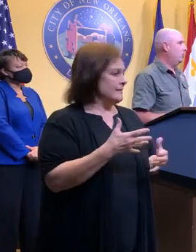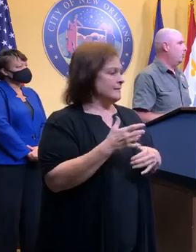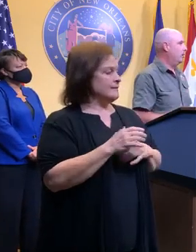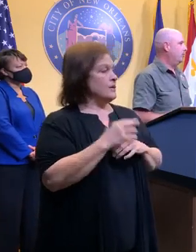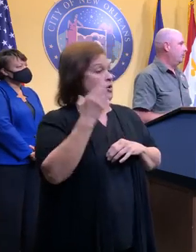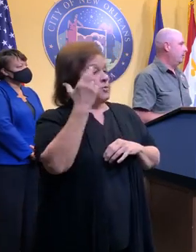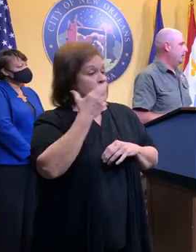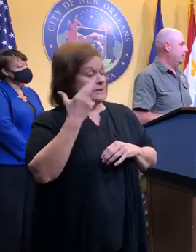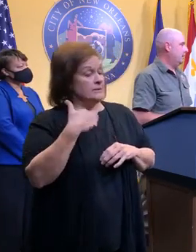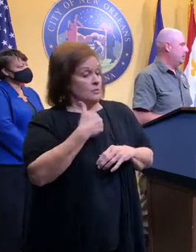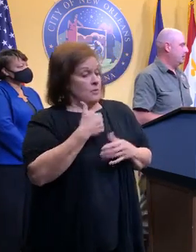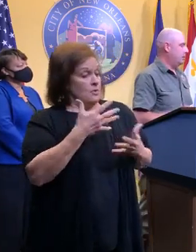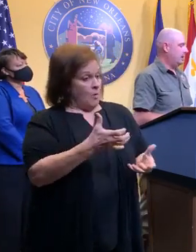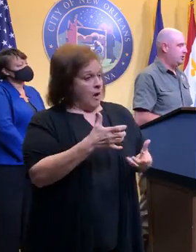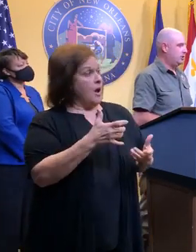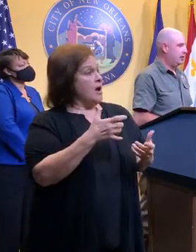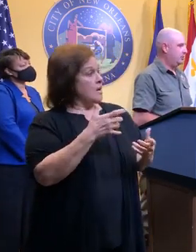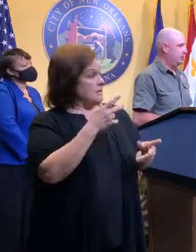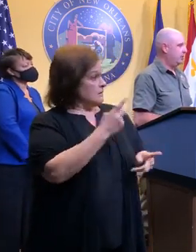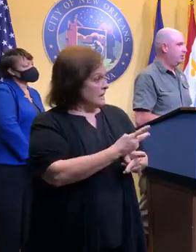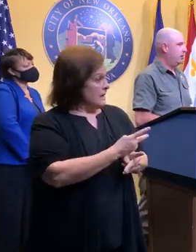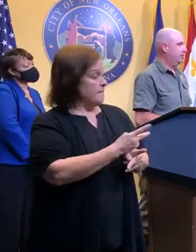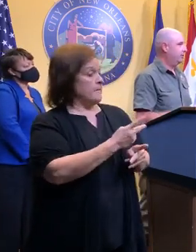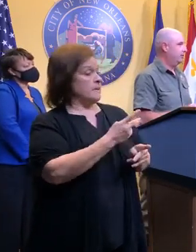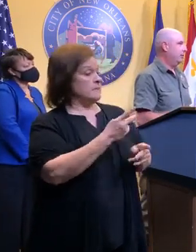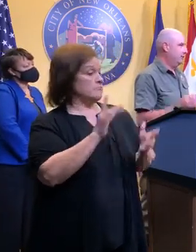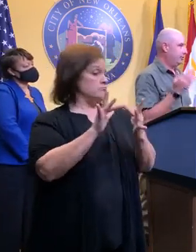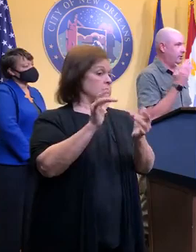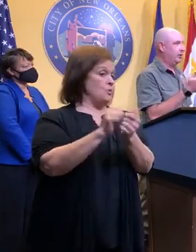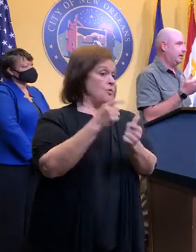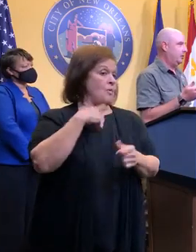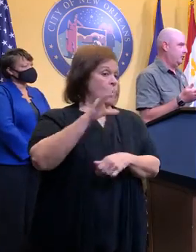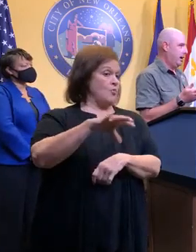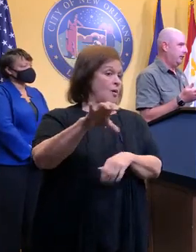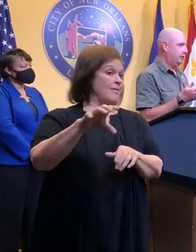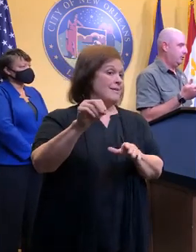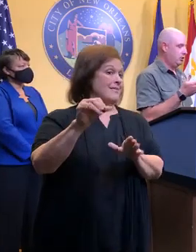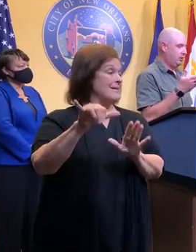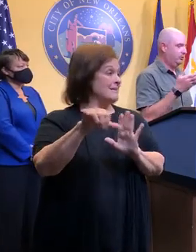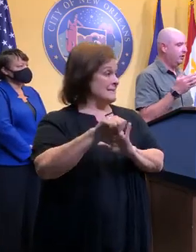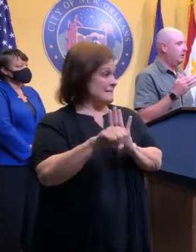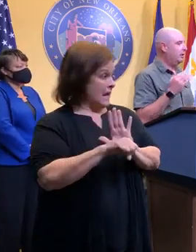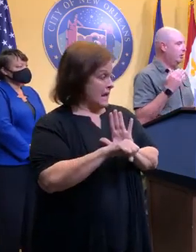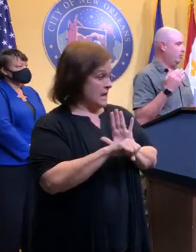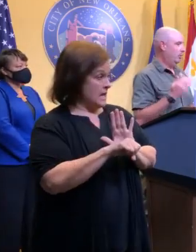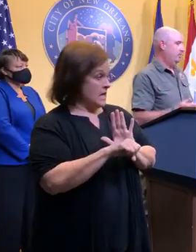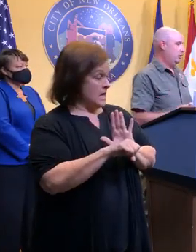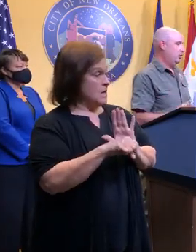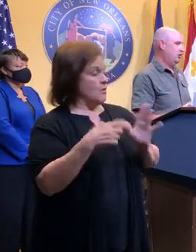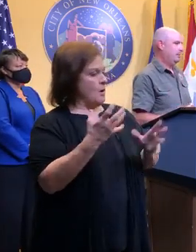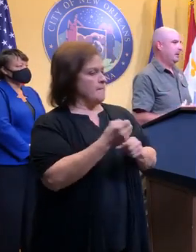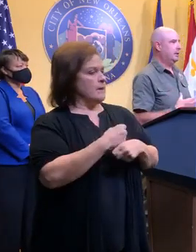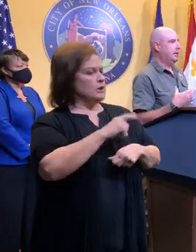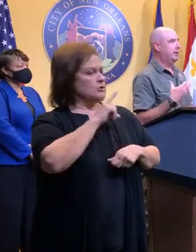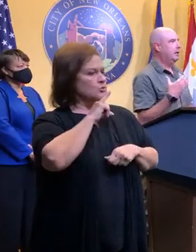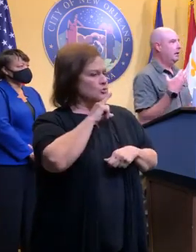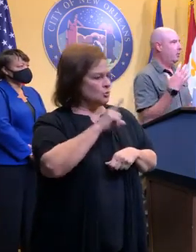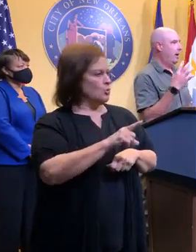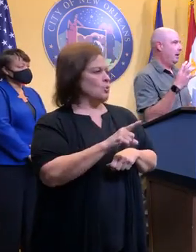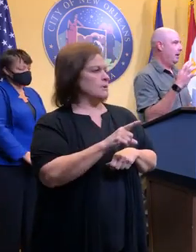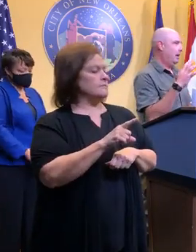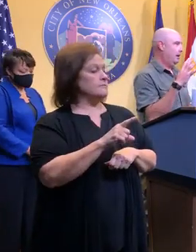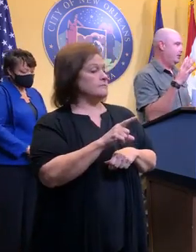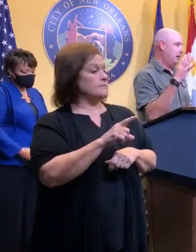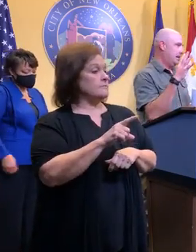the reason we wanted to really keep the communication tight with the Red Cross and the state is for exactly what you're asking, which is we want to make sure typically